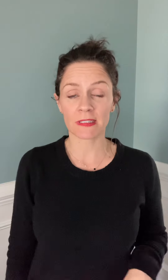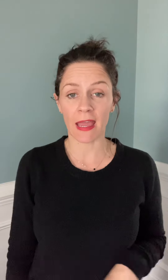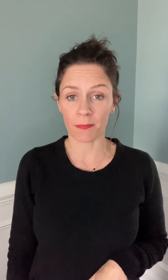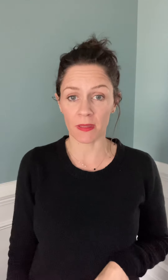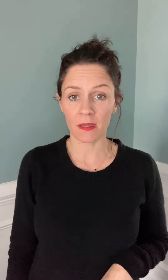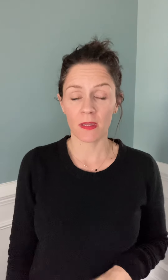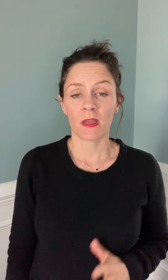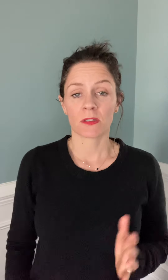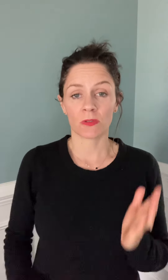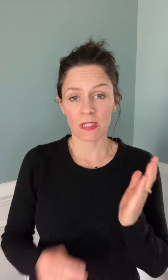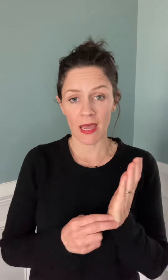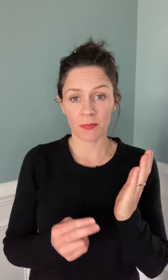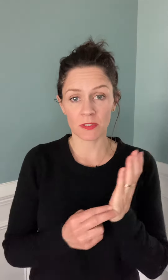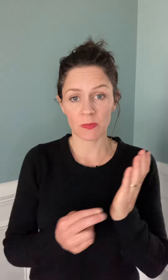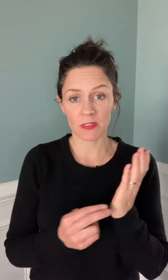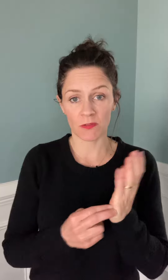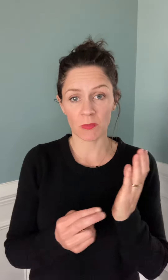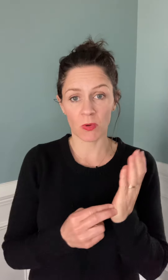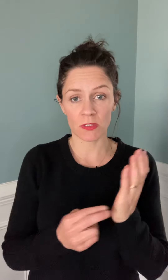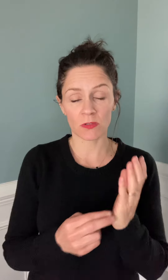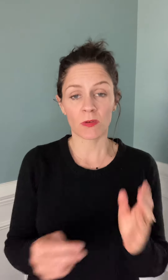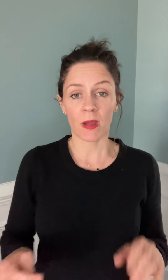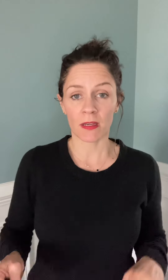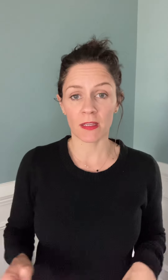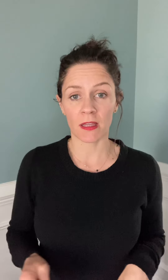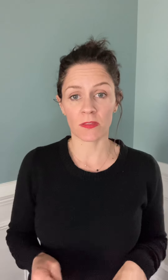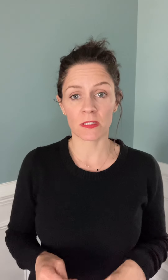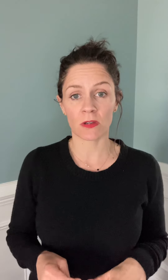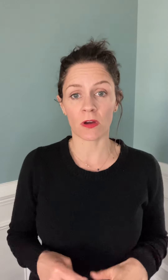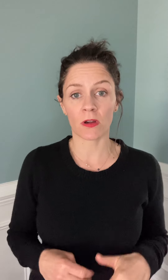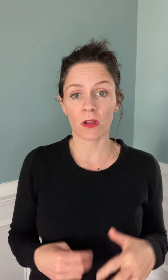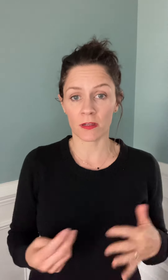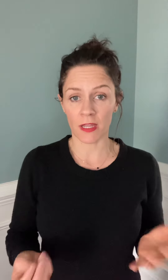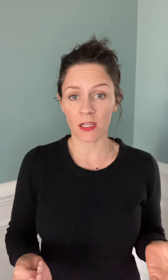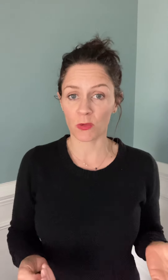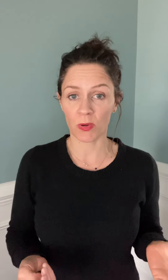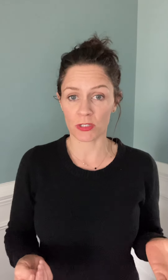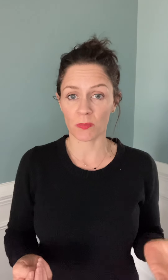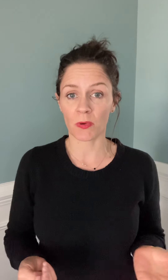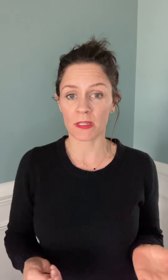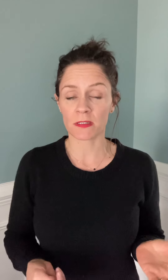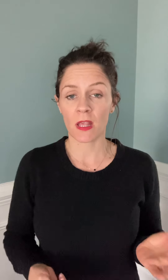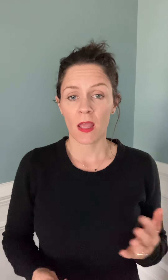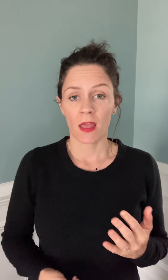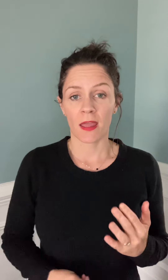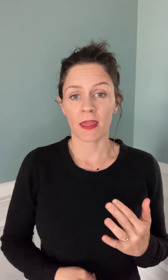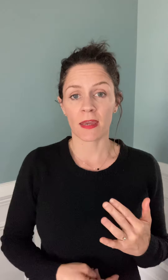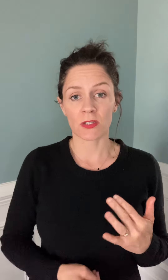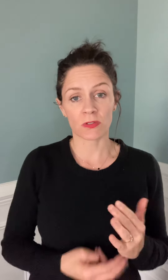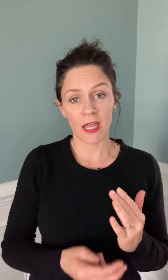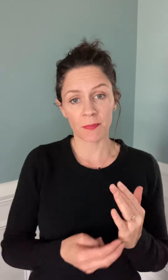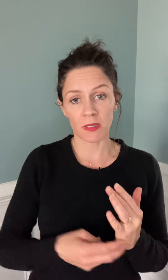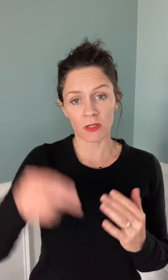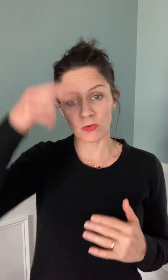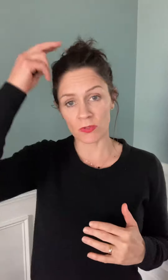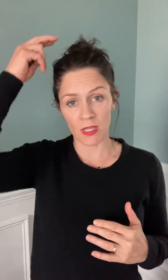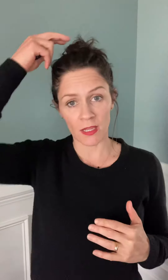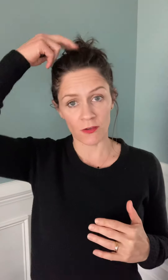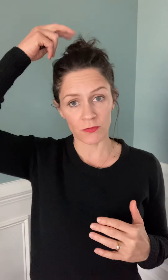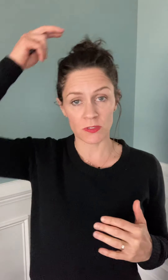tapping. So you tap on specific points on your body and these are called acupressure points. And as you're tapping you say of a